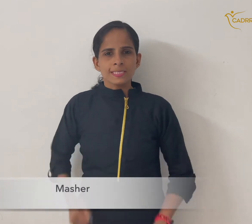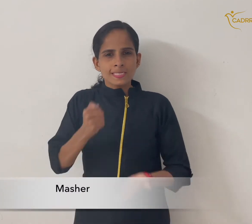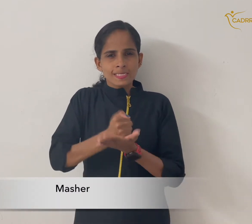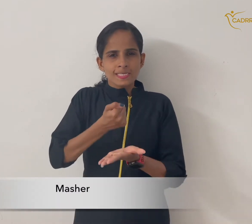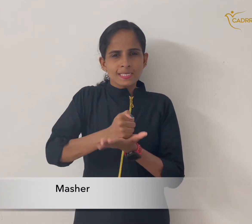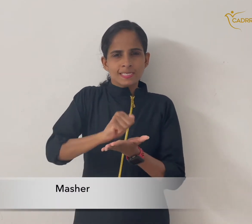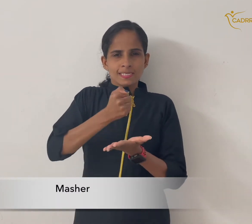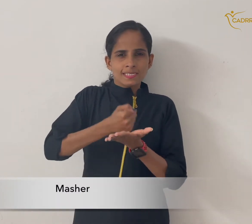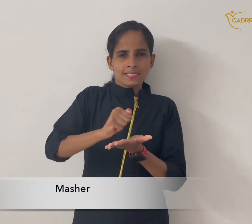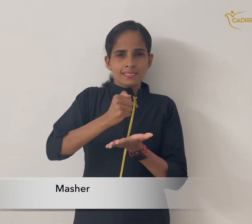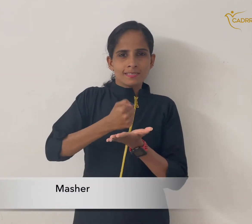masher